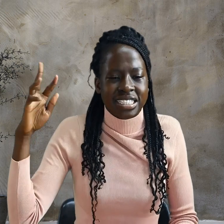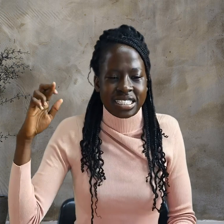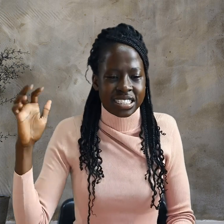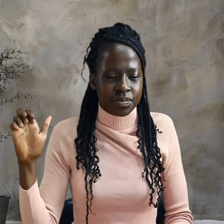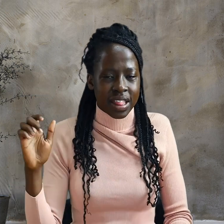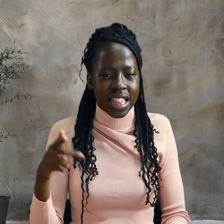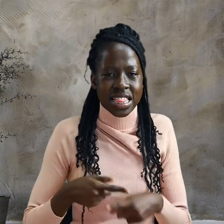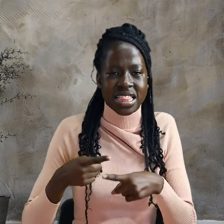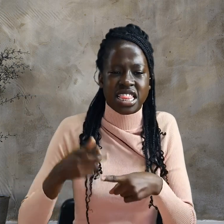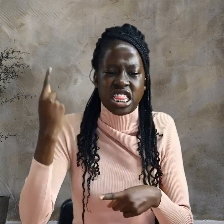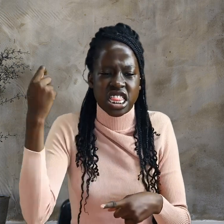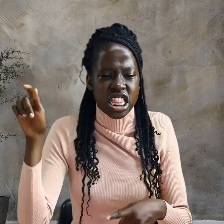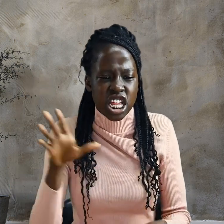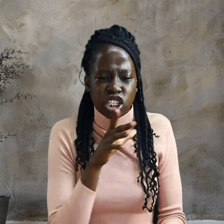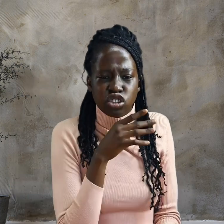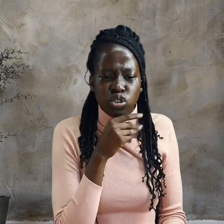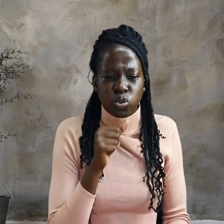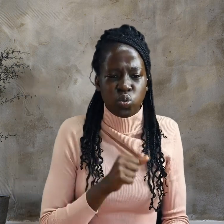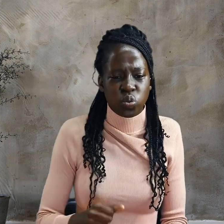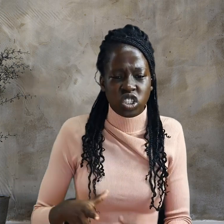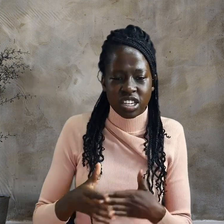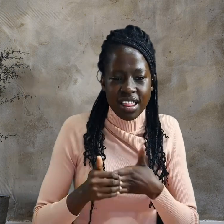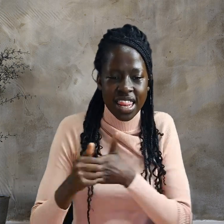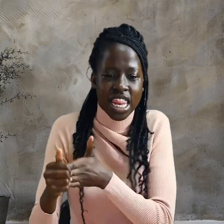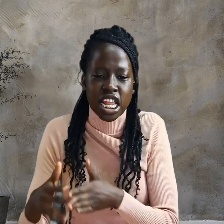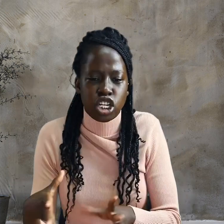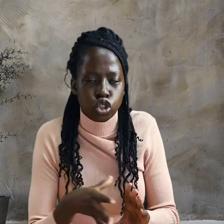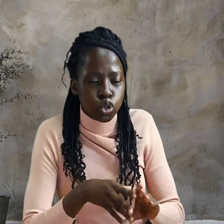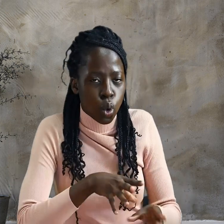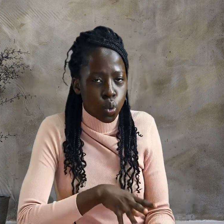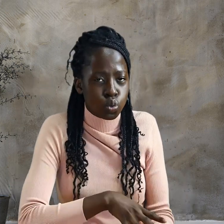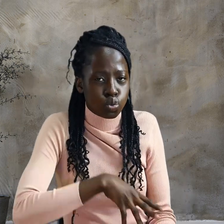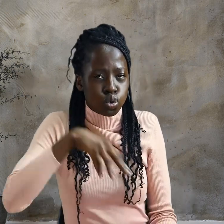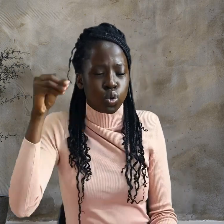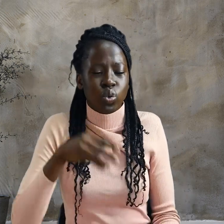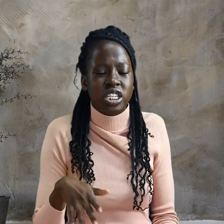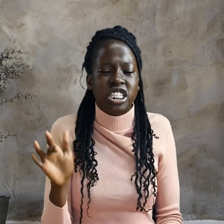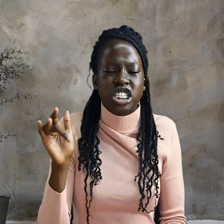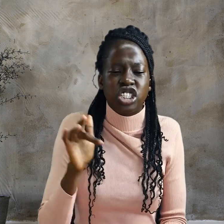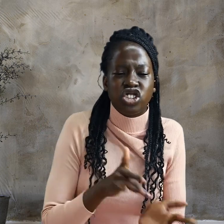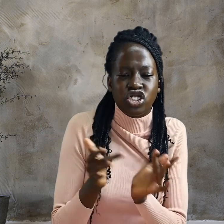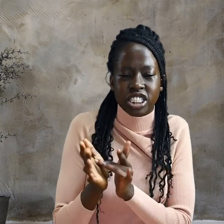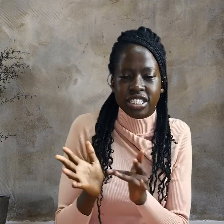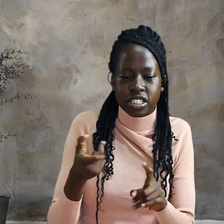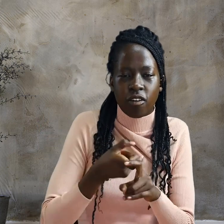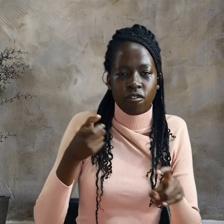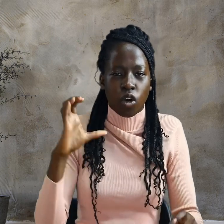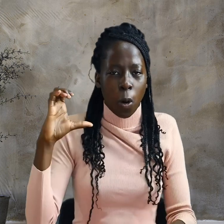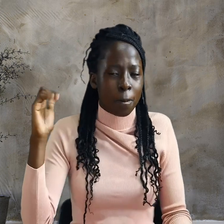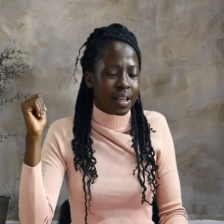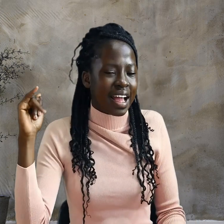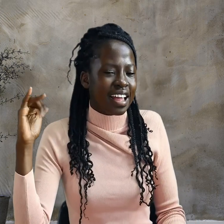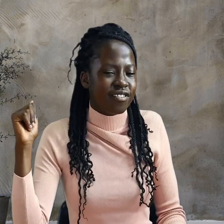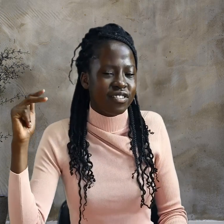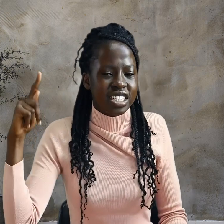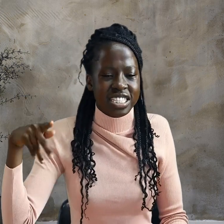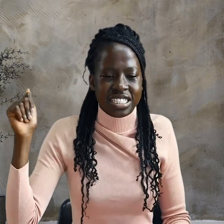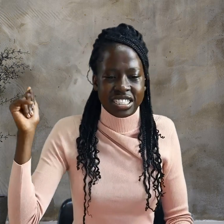palace of the Roman governor. By now, it was early morning, and to avoid ceremonial